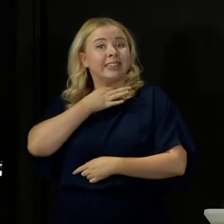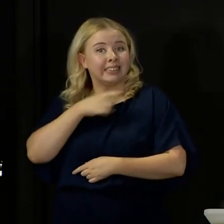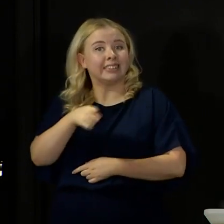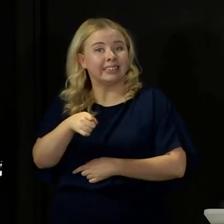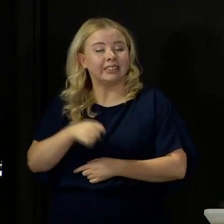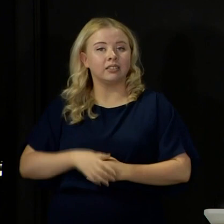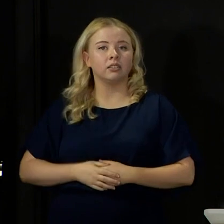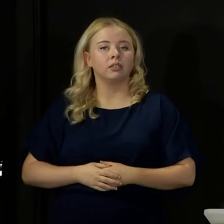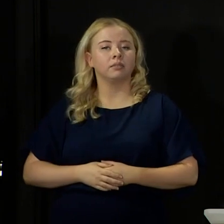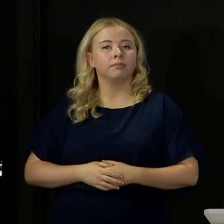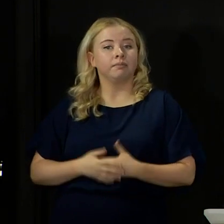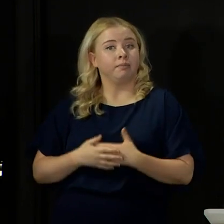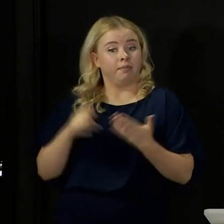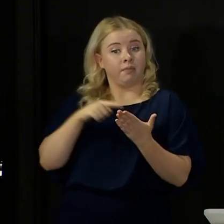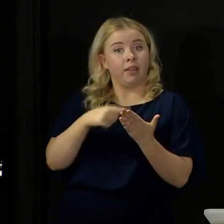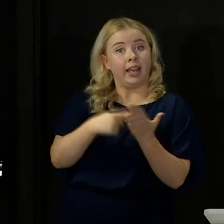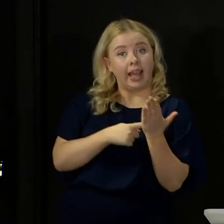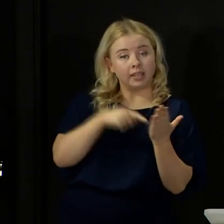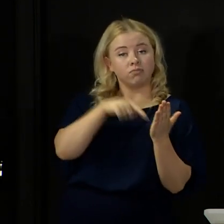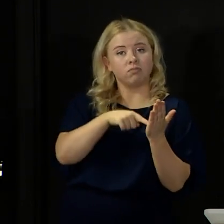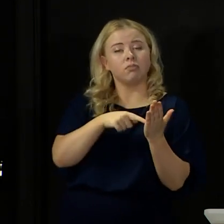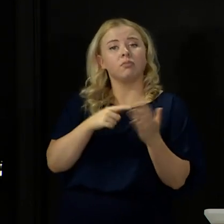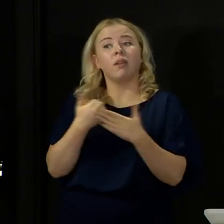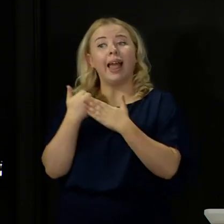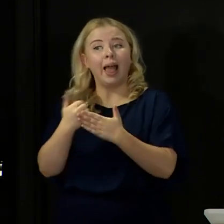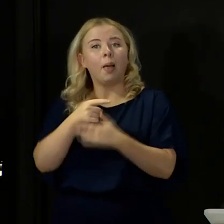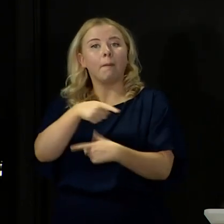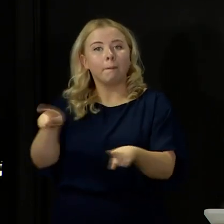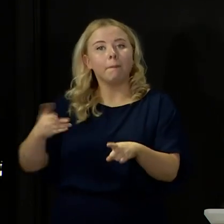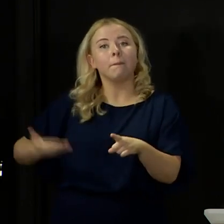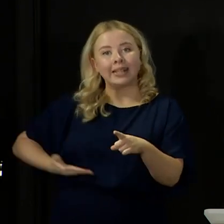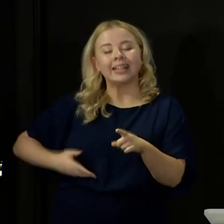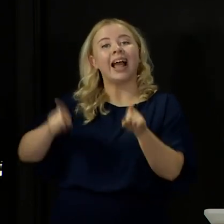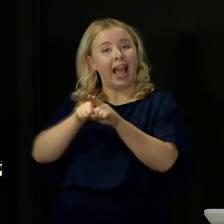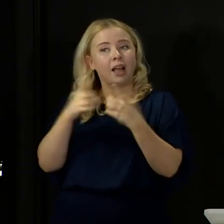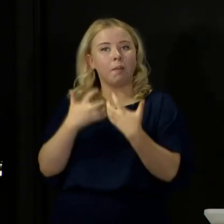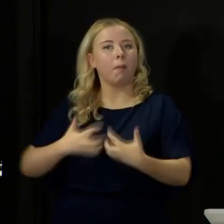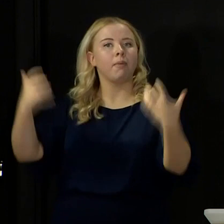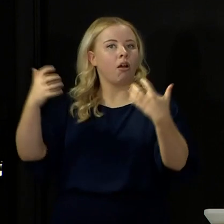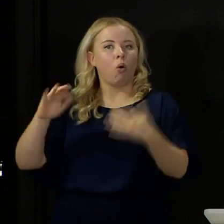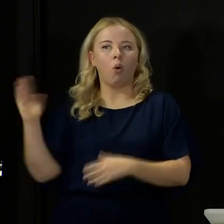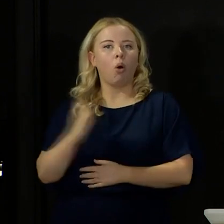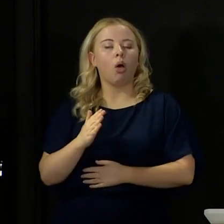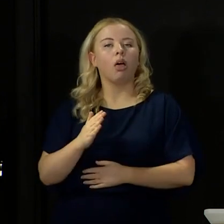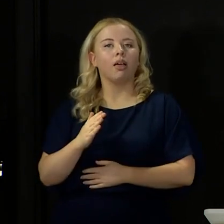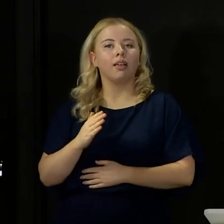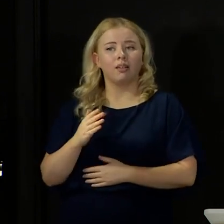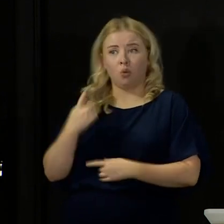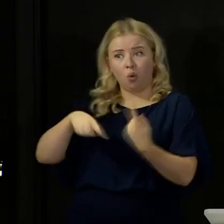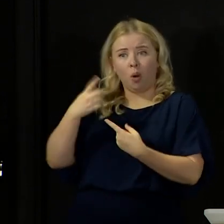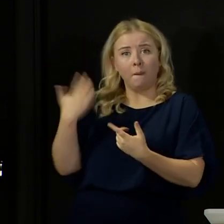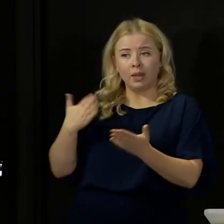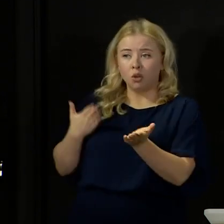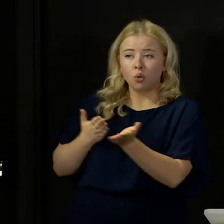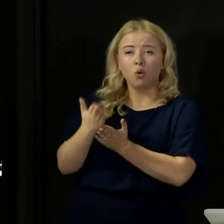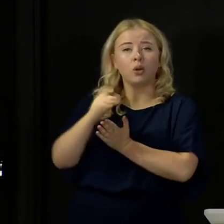Today's guidance is in the best interests of businesses and the public overall and all of us as has been the case throughout this crisis have a